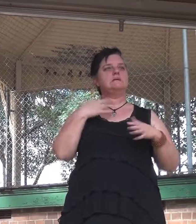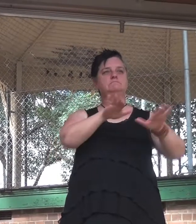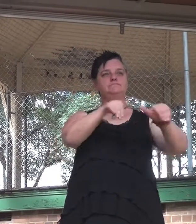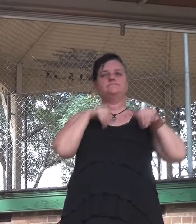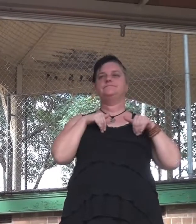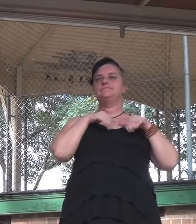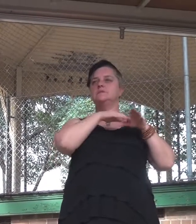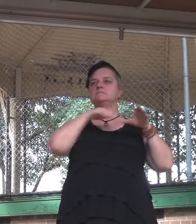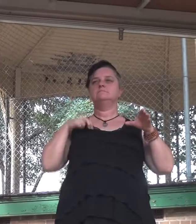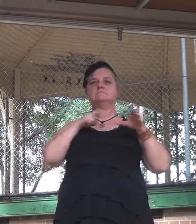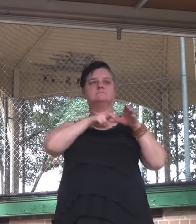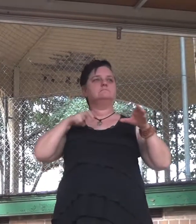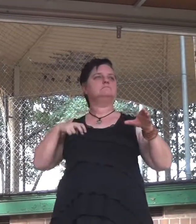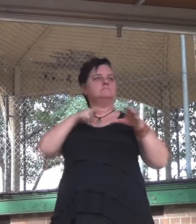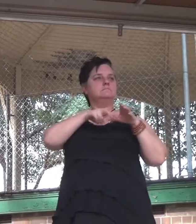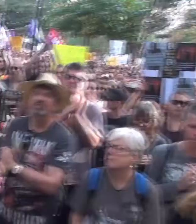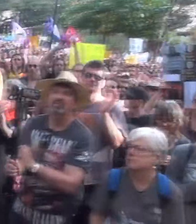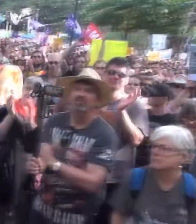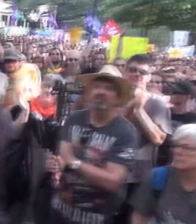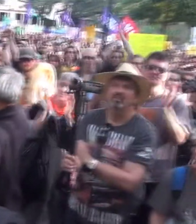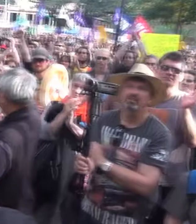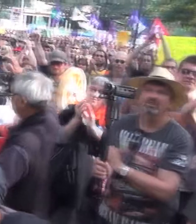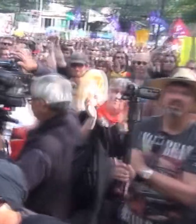example of people power and we should celebrate it.